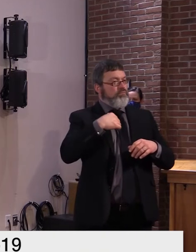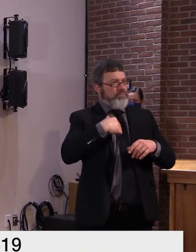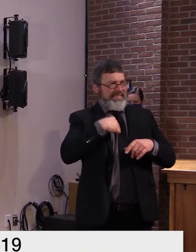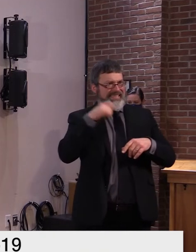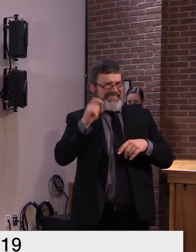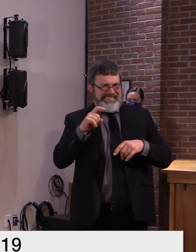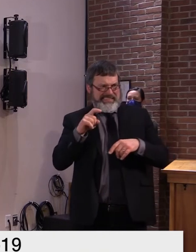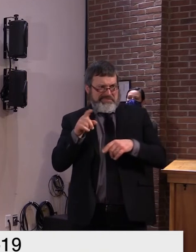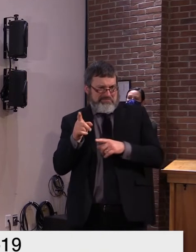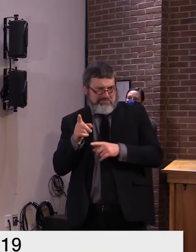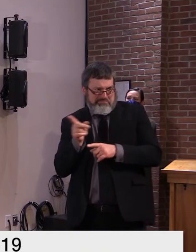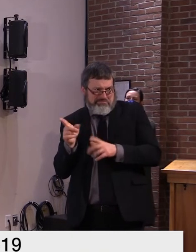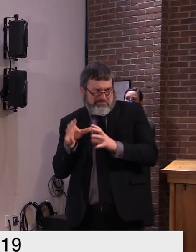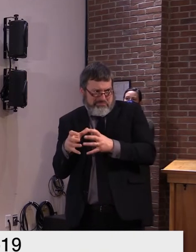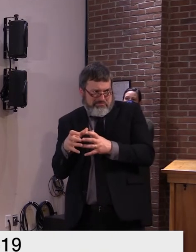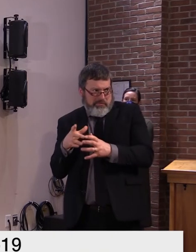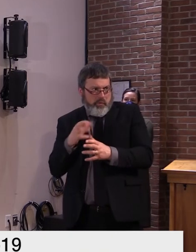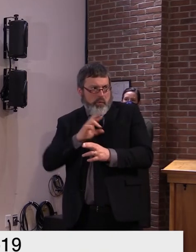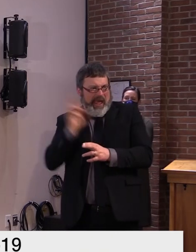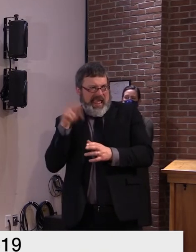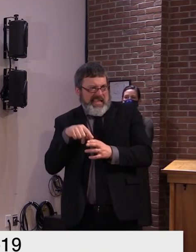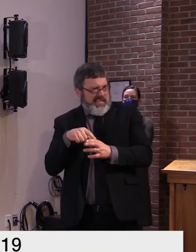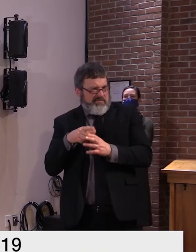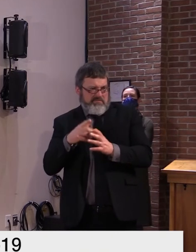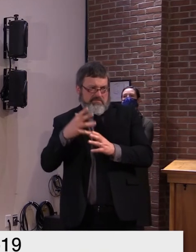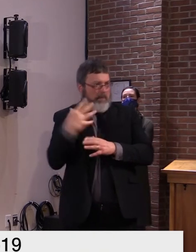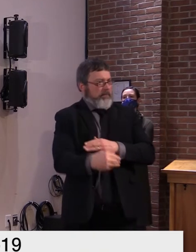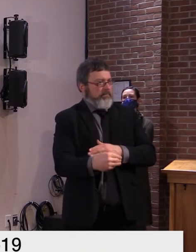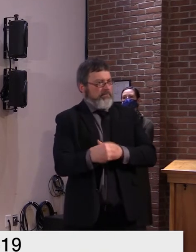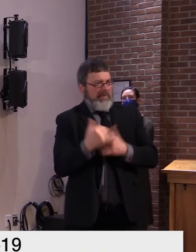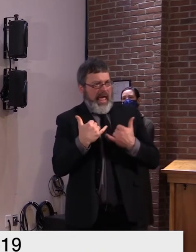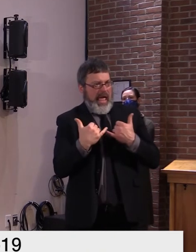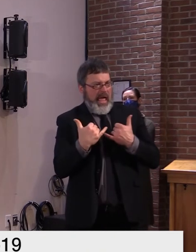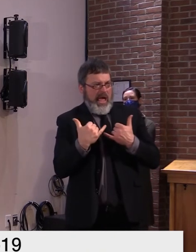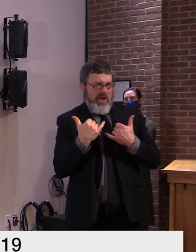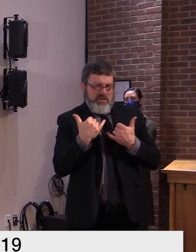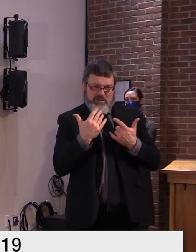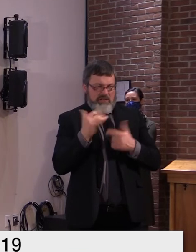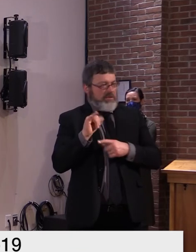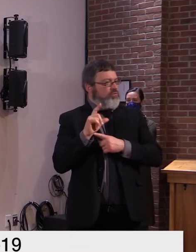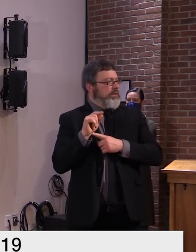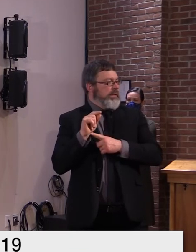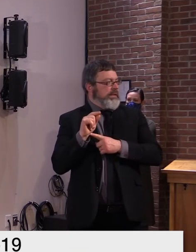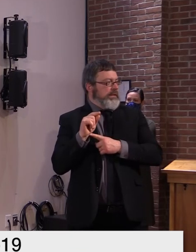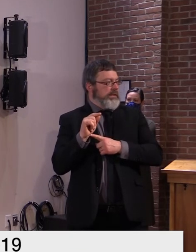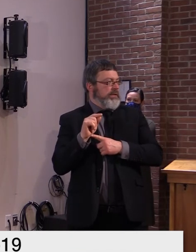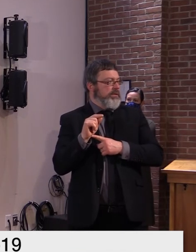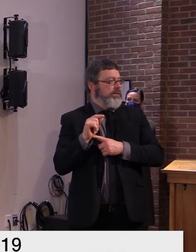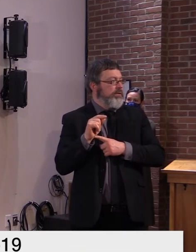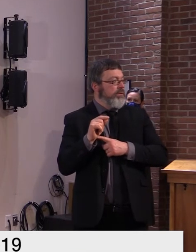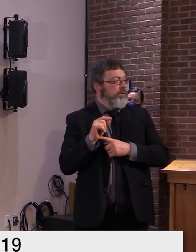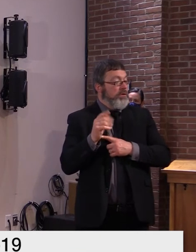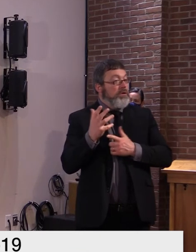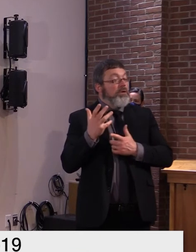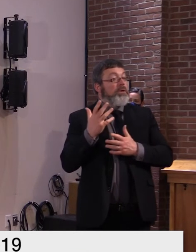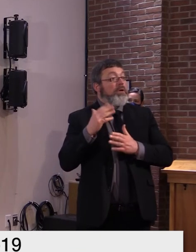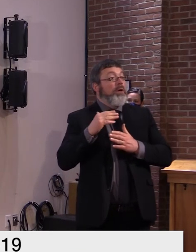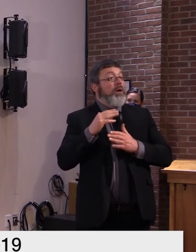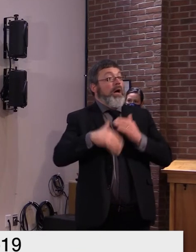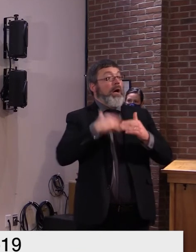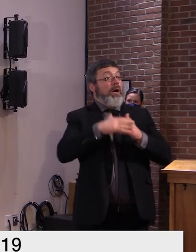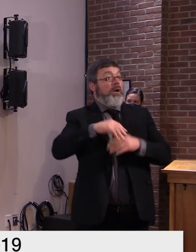what the if if we're going to be deploying those immediately or waiting to see